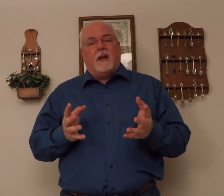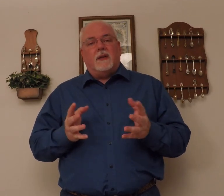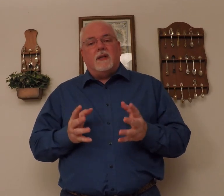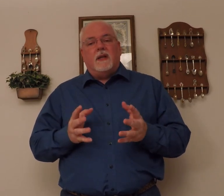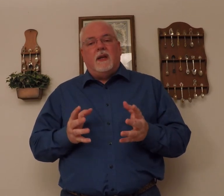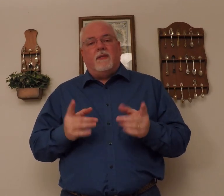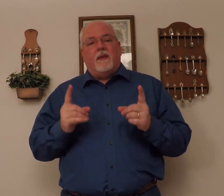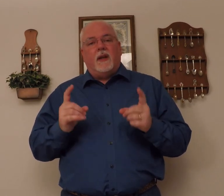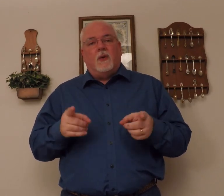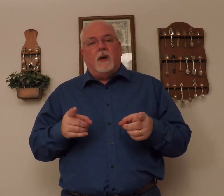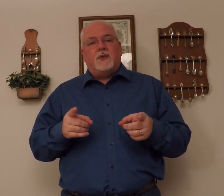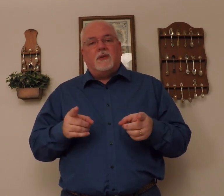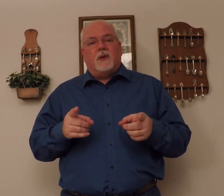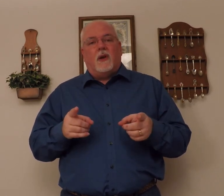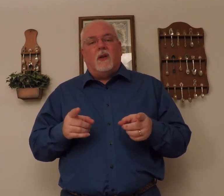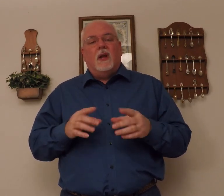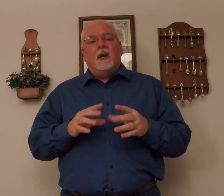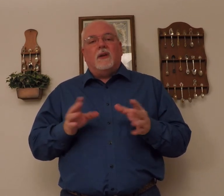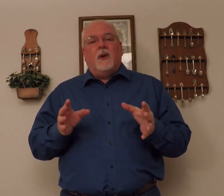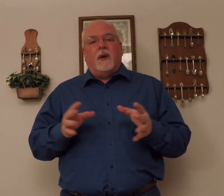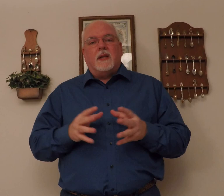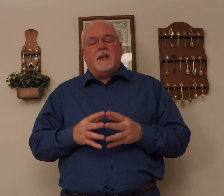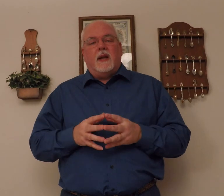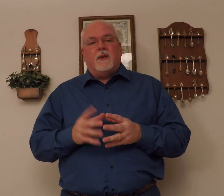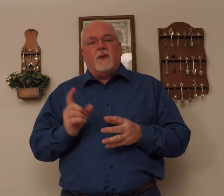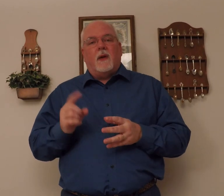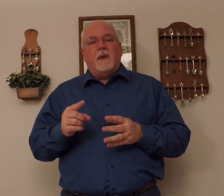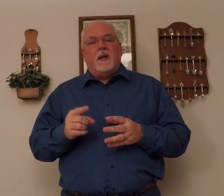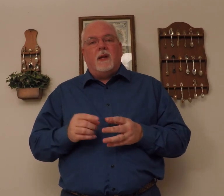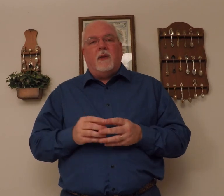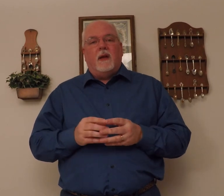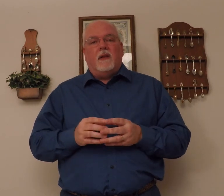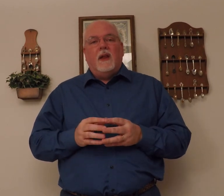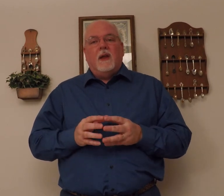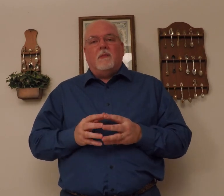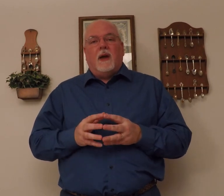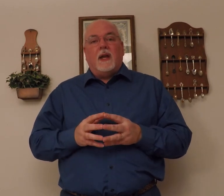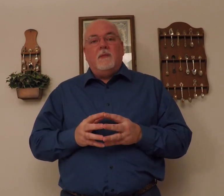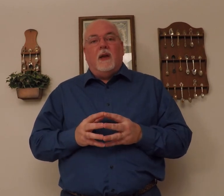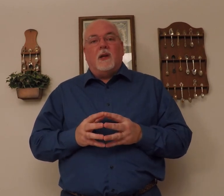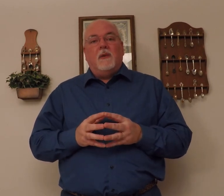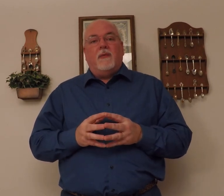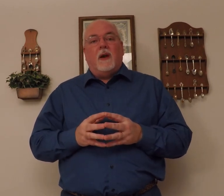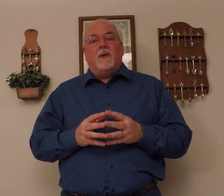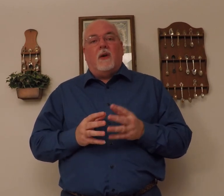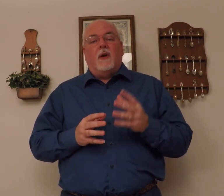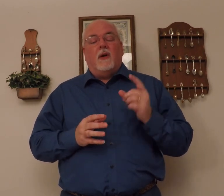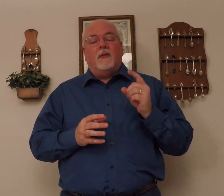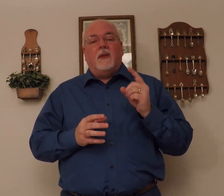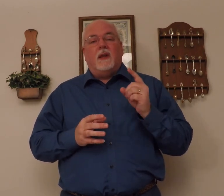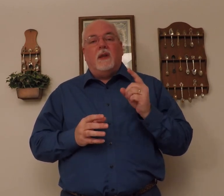LTC. If you have any questions at all, don't hesitate to drop me an email. My email can be found on the